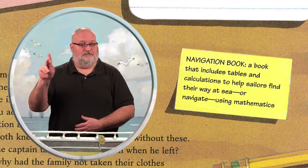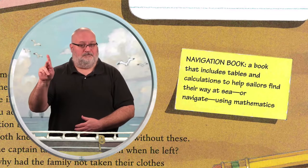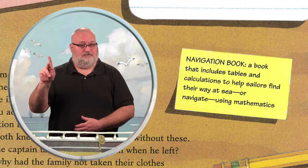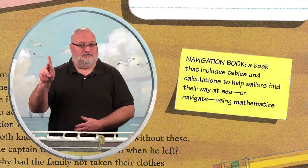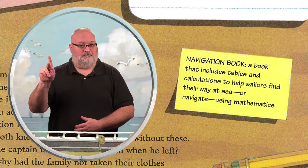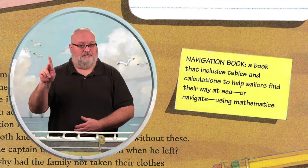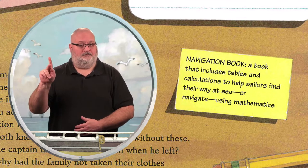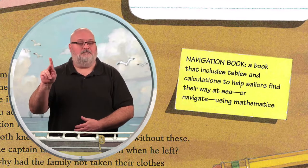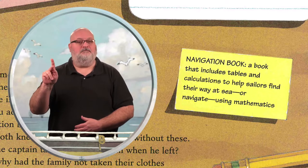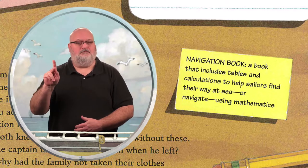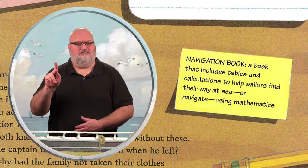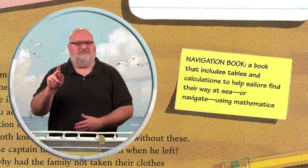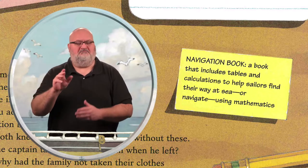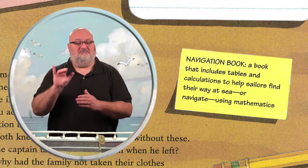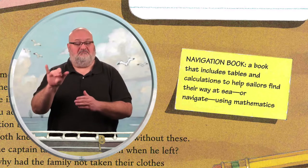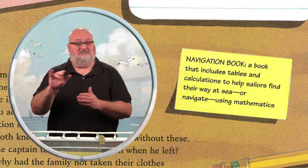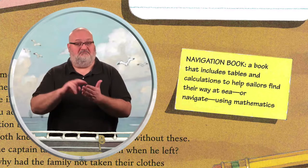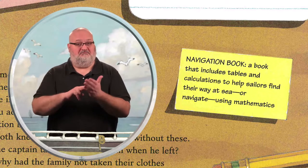Navigation book.